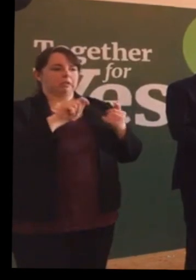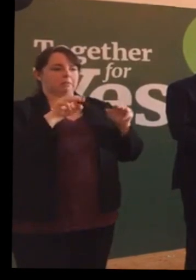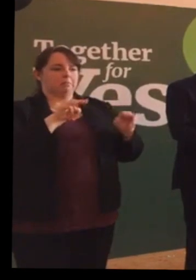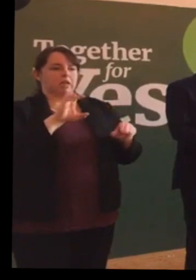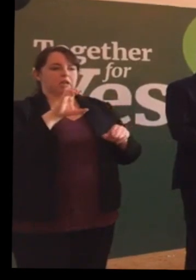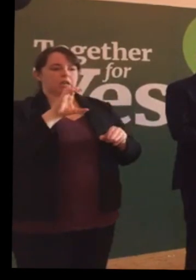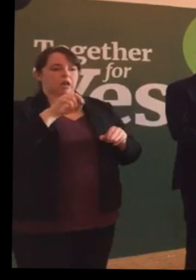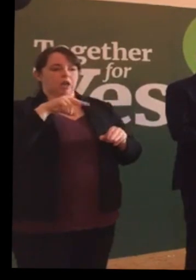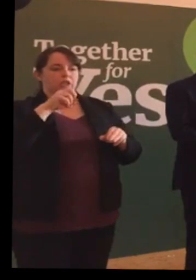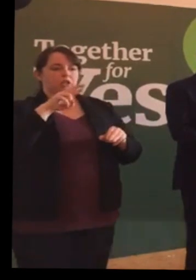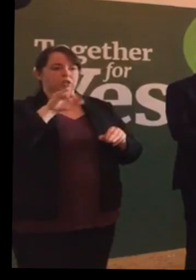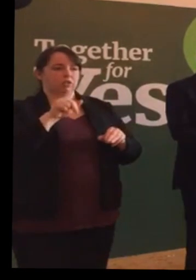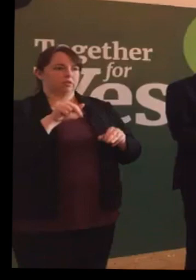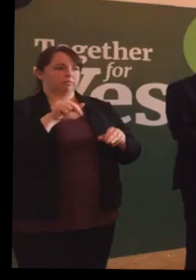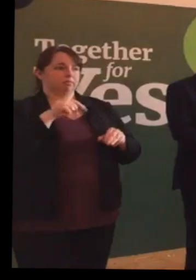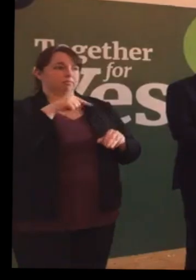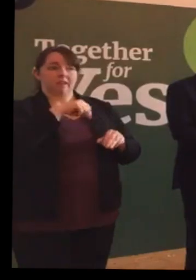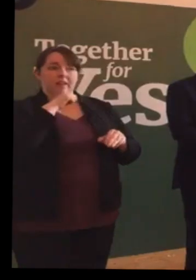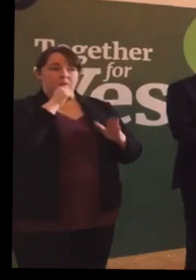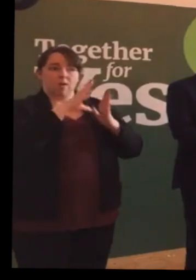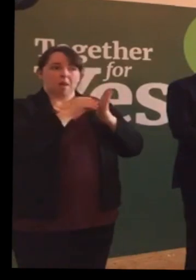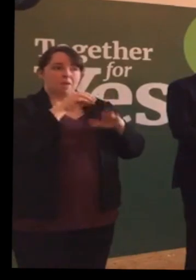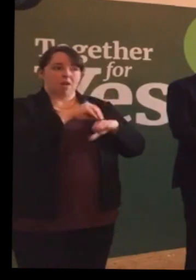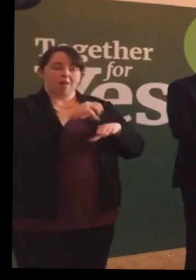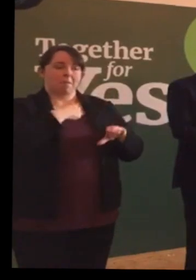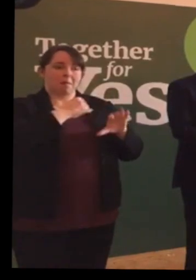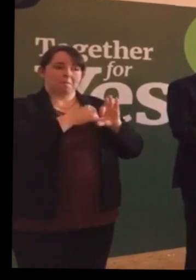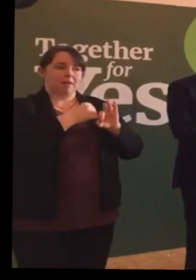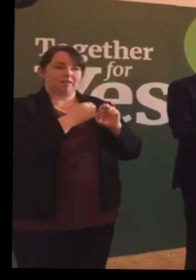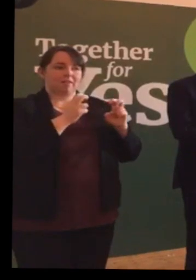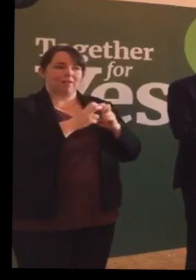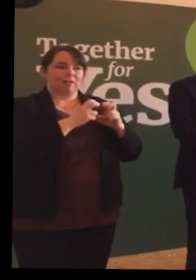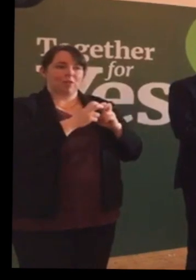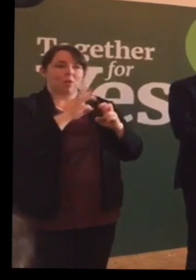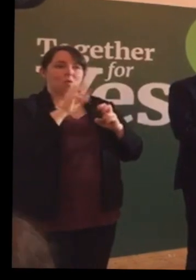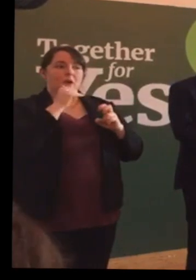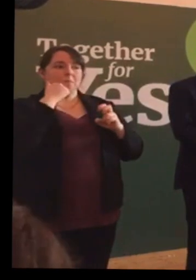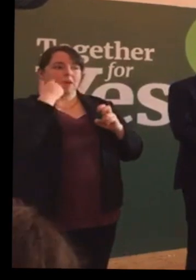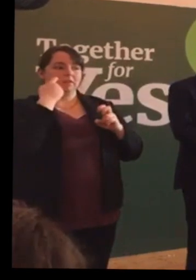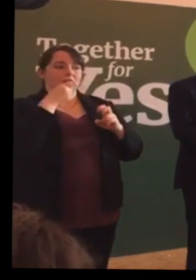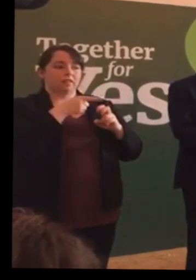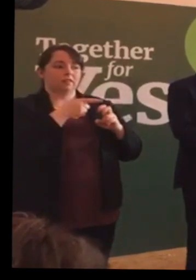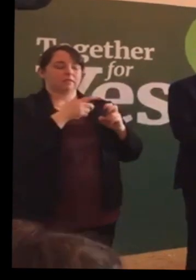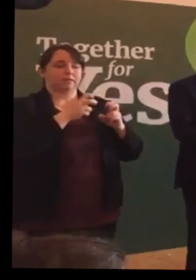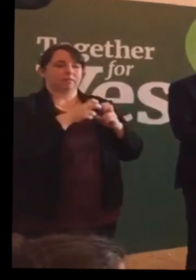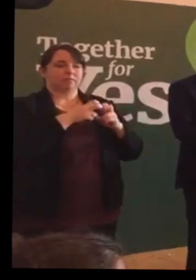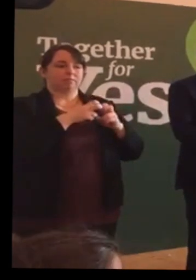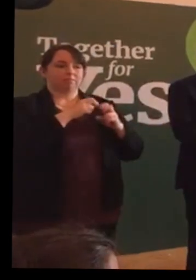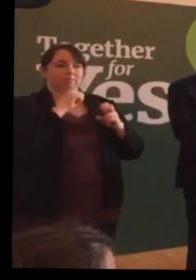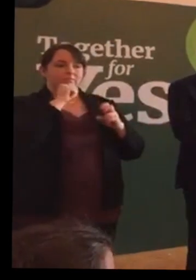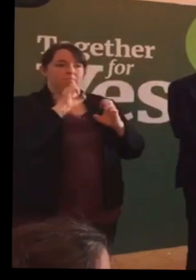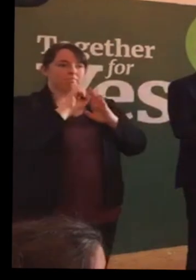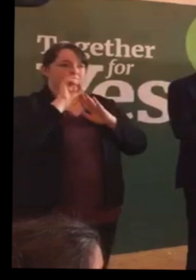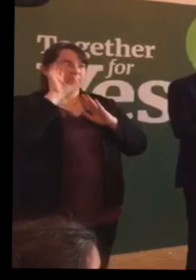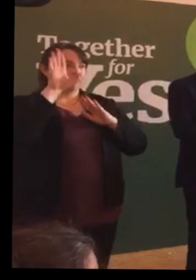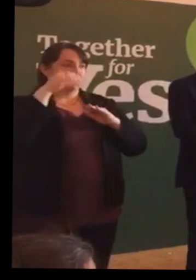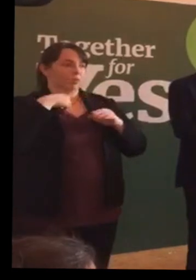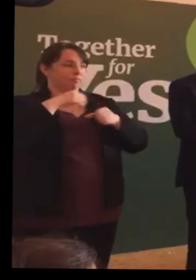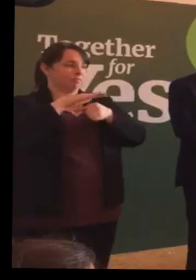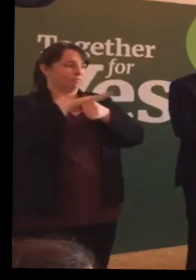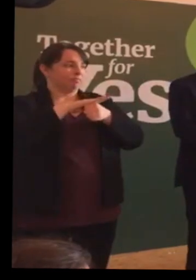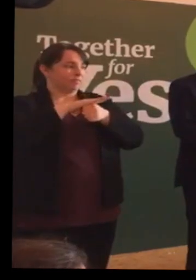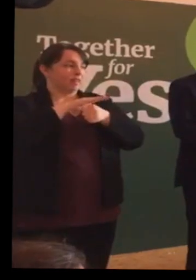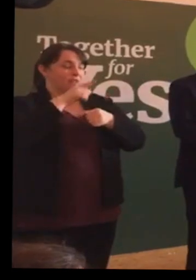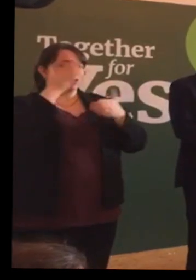There's no copy on our medical file because the file didn't go to a typing proof. And think that's a clear indication